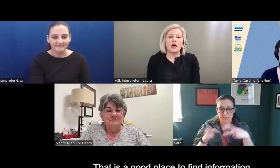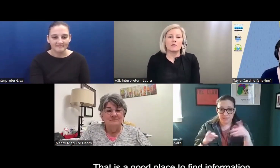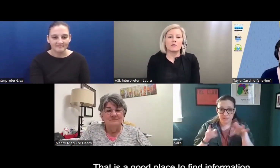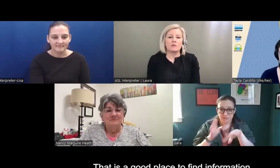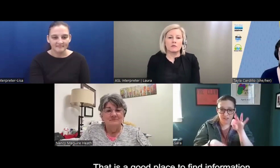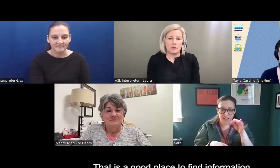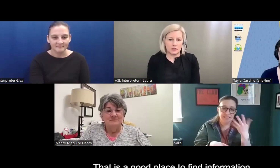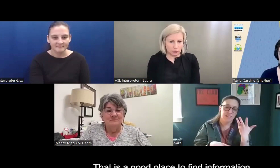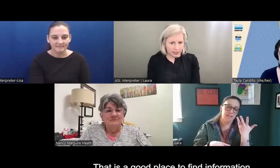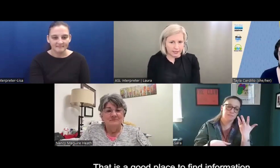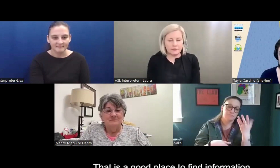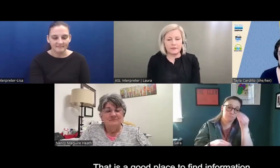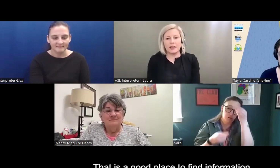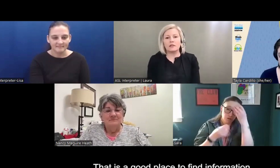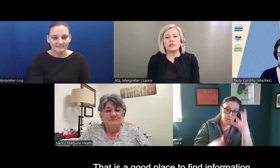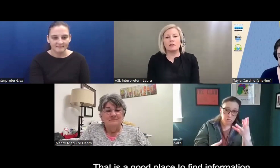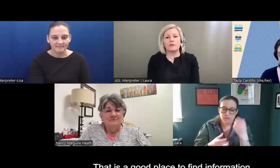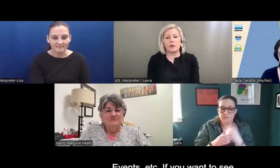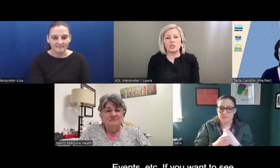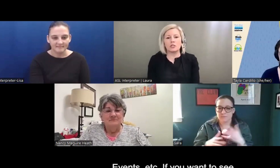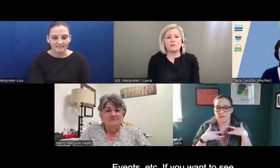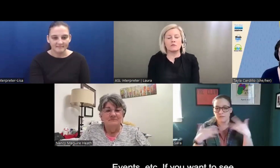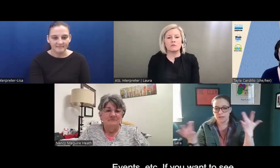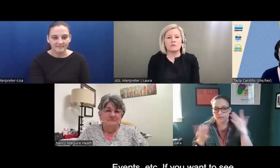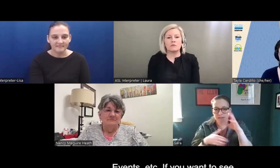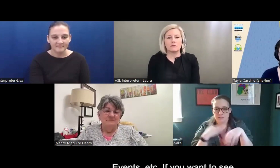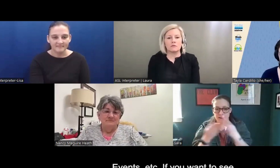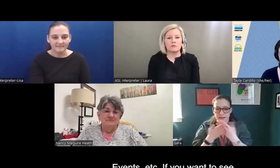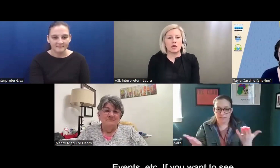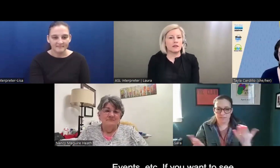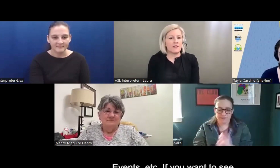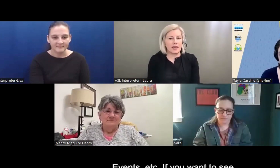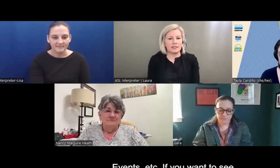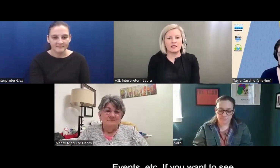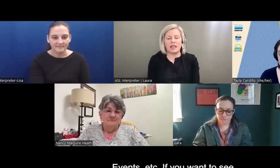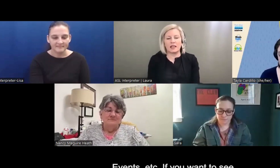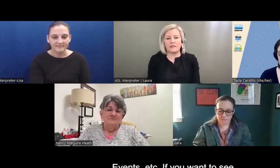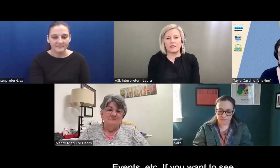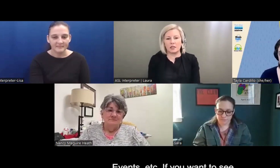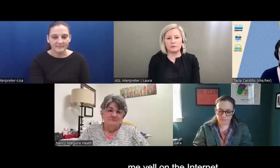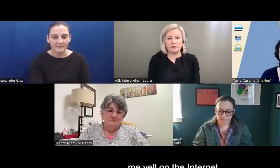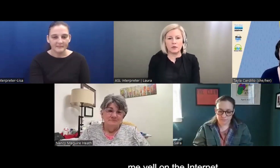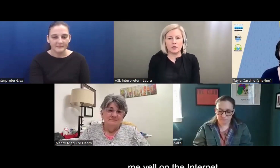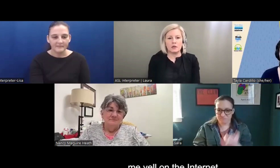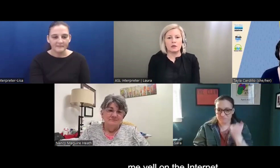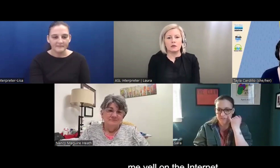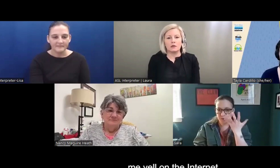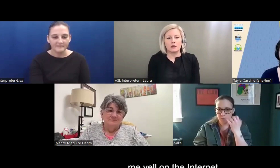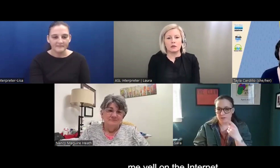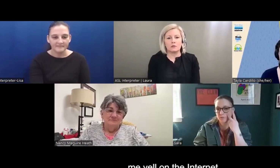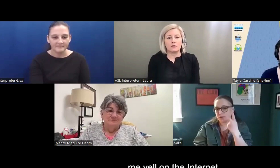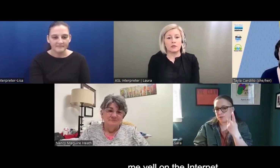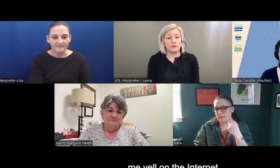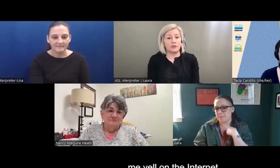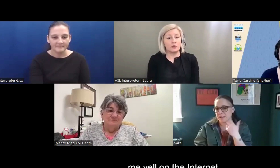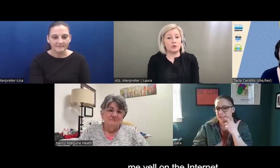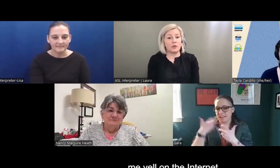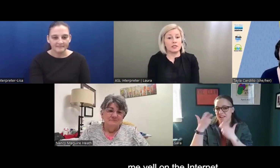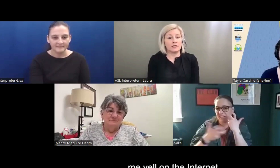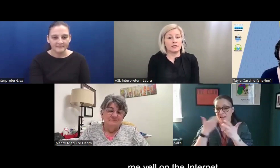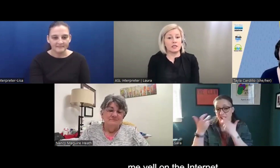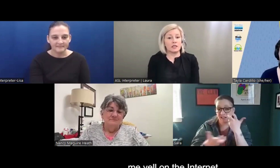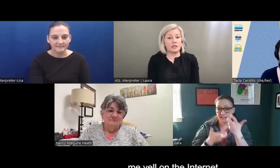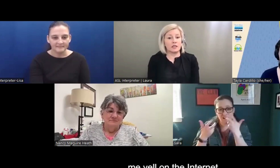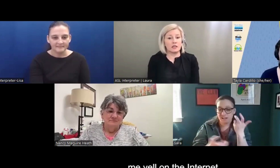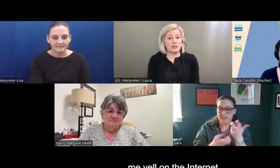Um, that's a good place to find information on events and that kind of thing. Um, if you